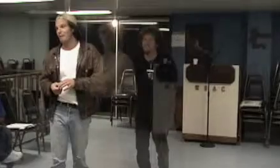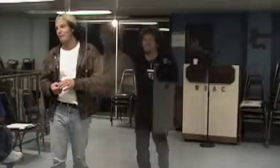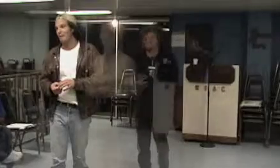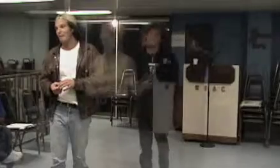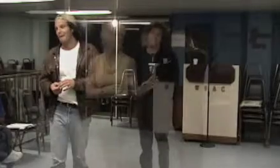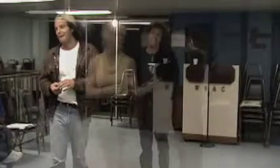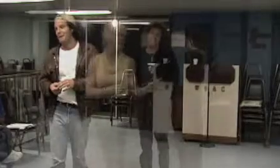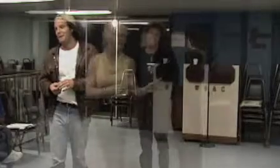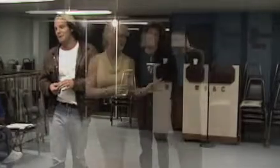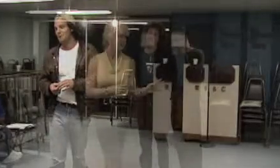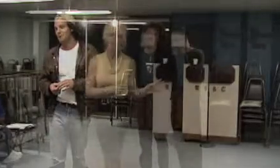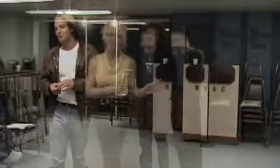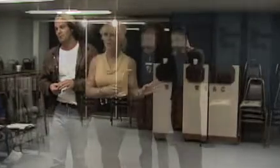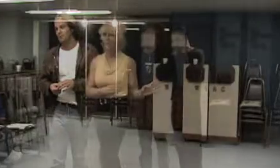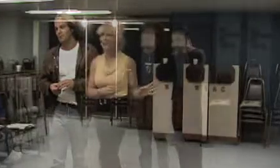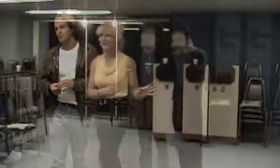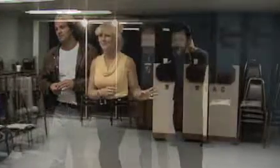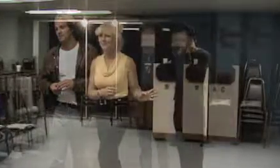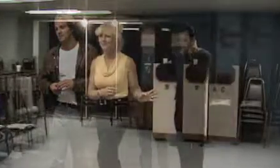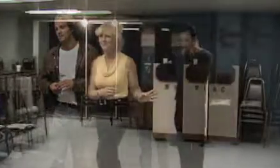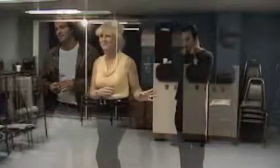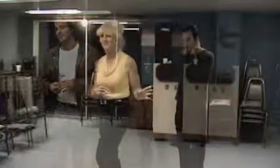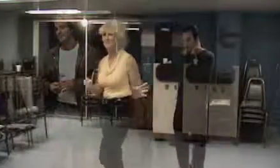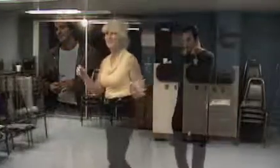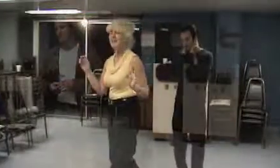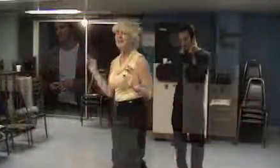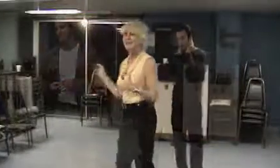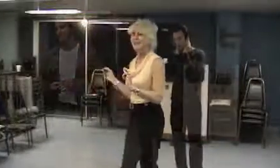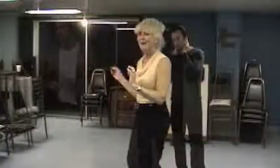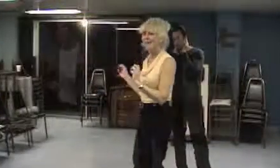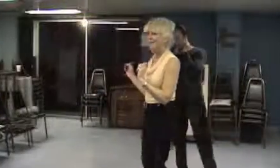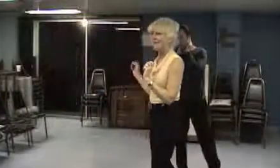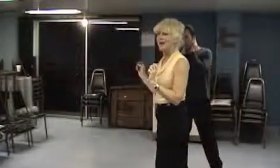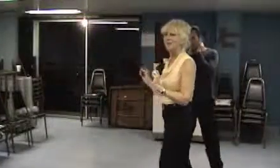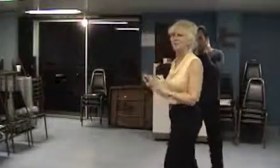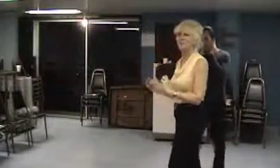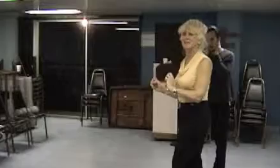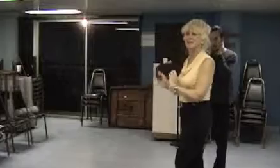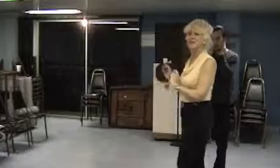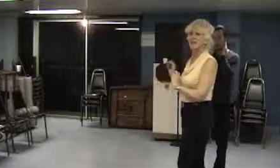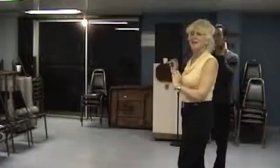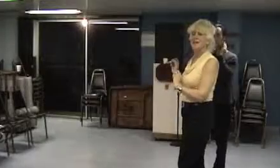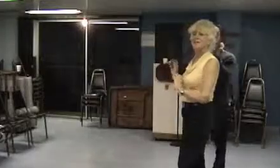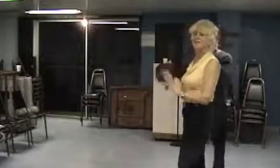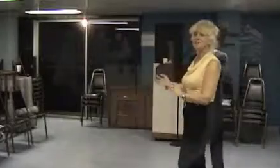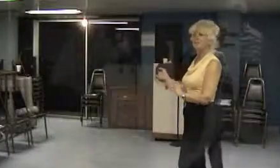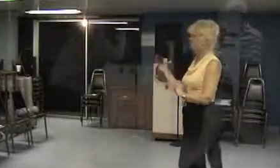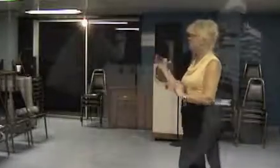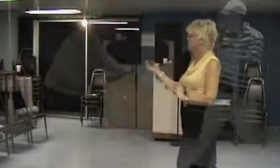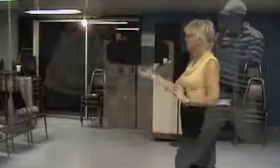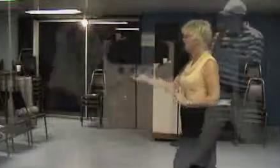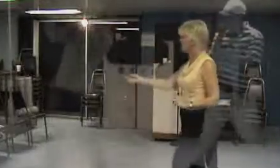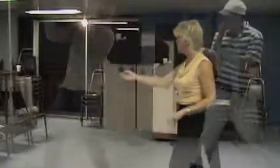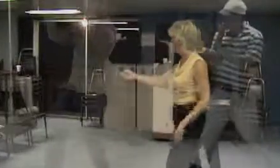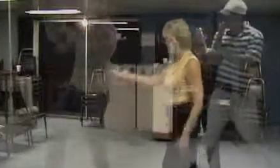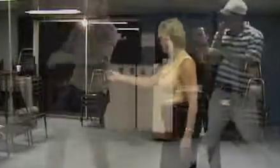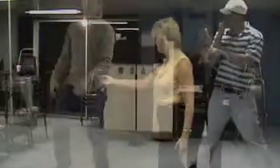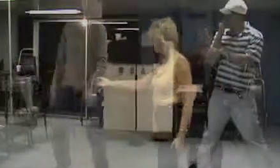don't want talk about FICA here. I have so many people. Now, actually, this was If I see this baseball